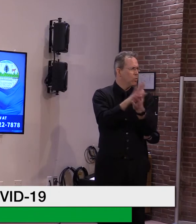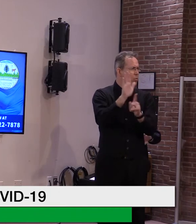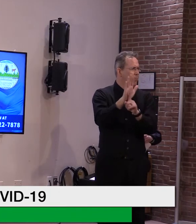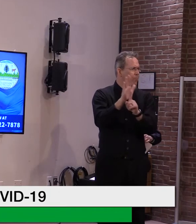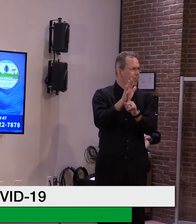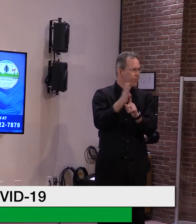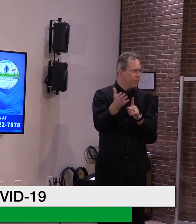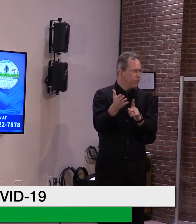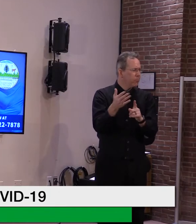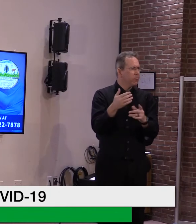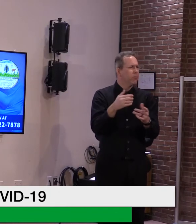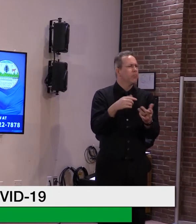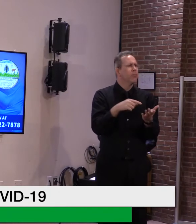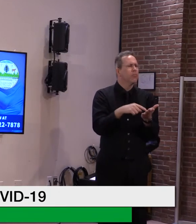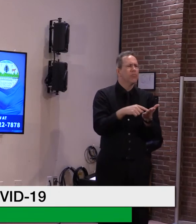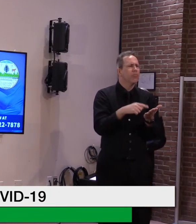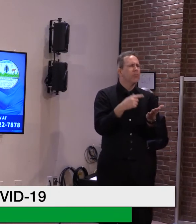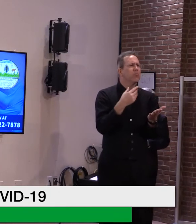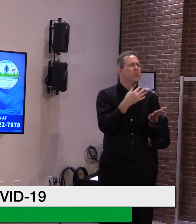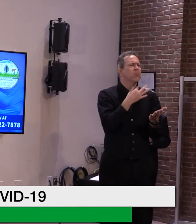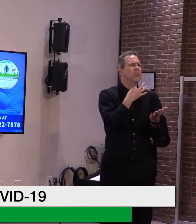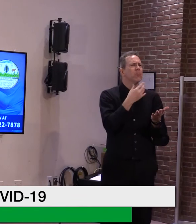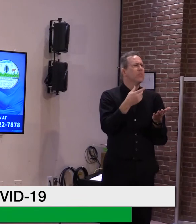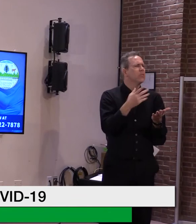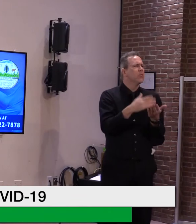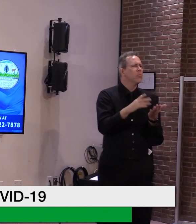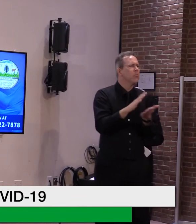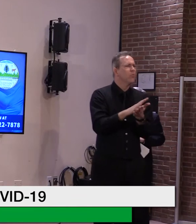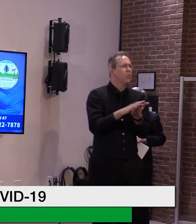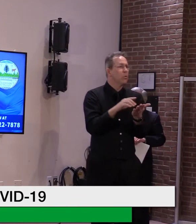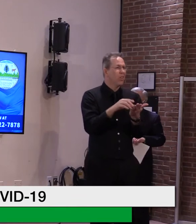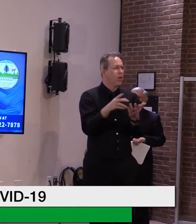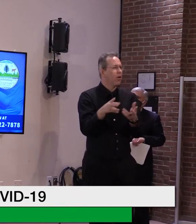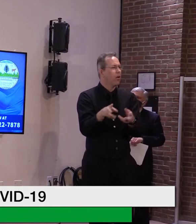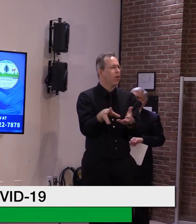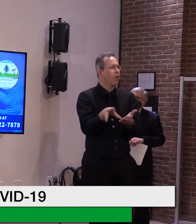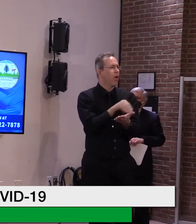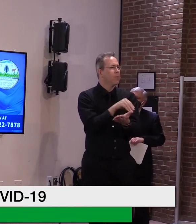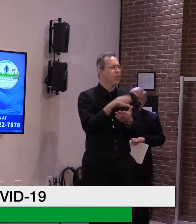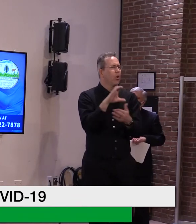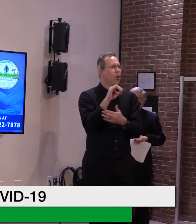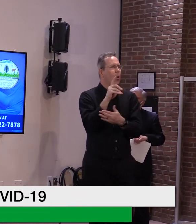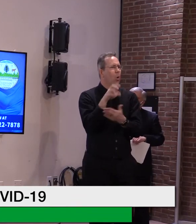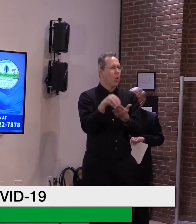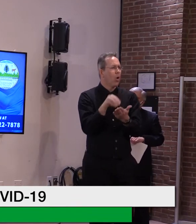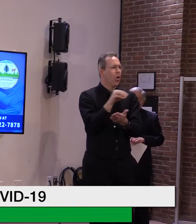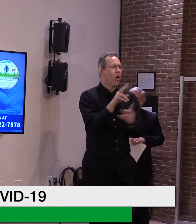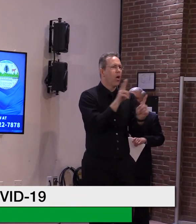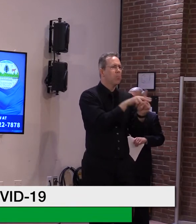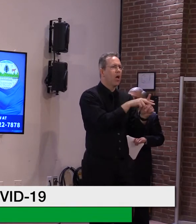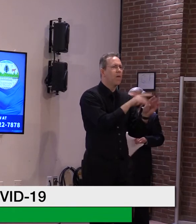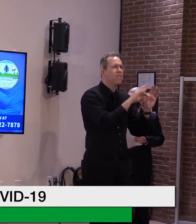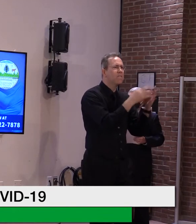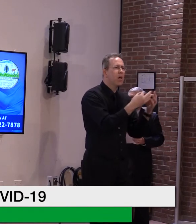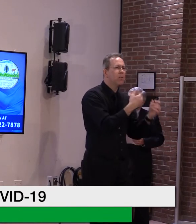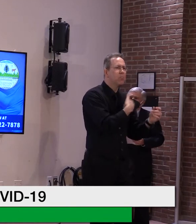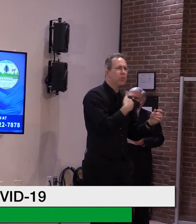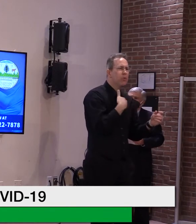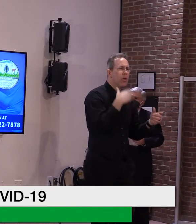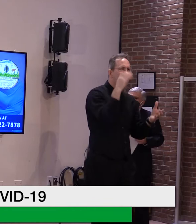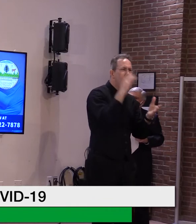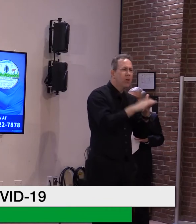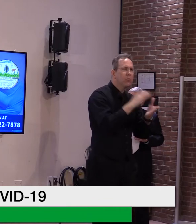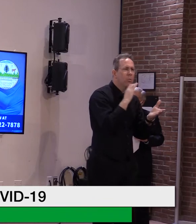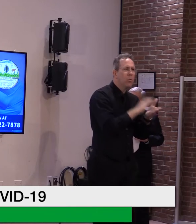to prevent the code from being shared with friends and family? Essentially, could a husband of a teacher also